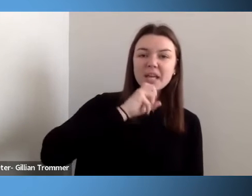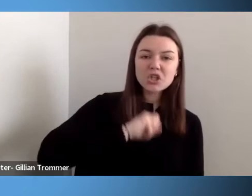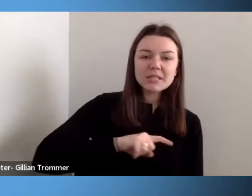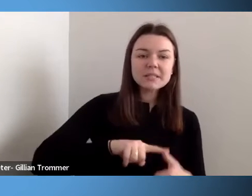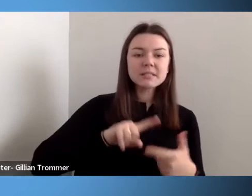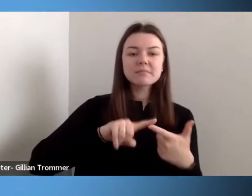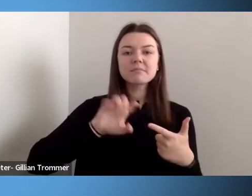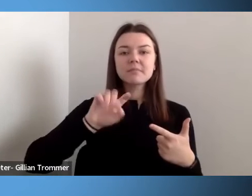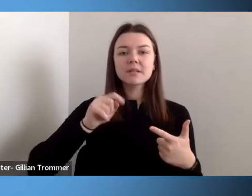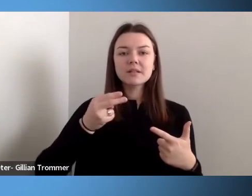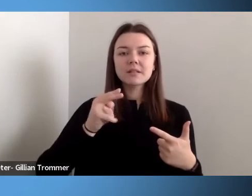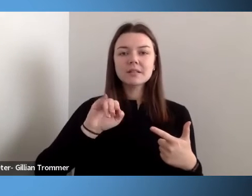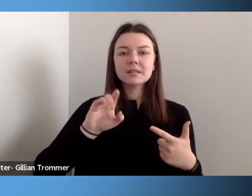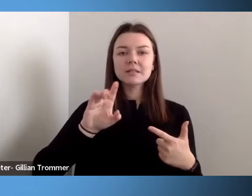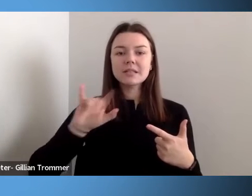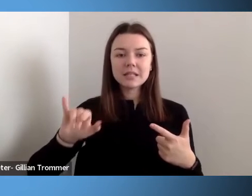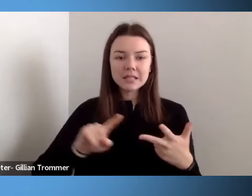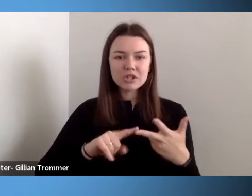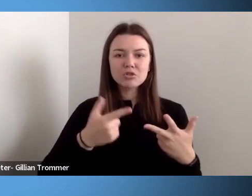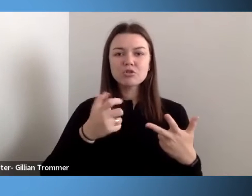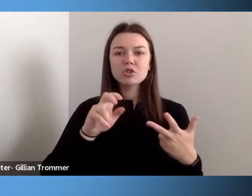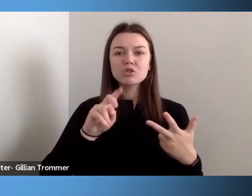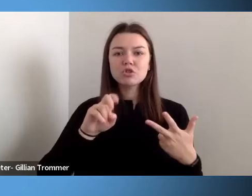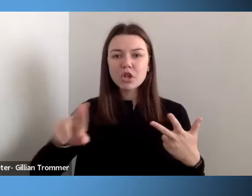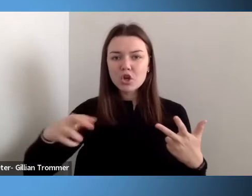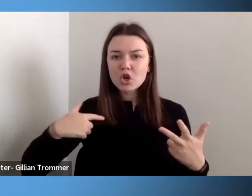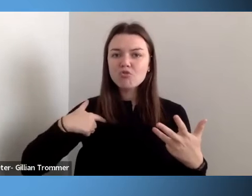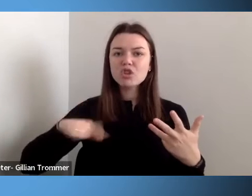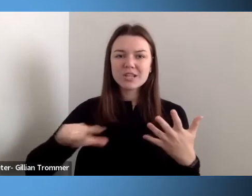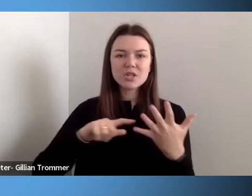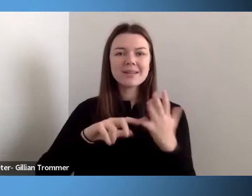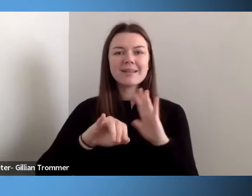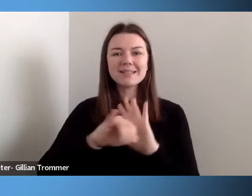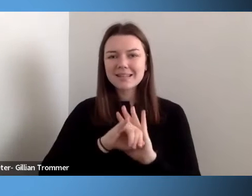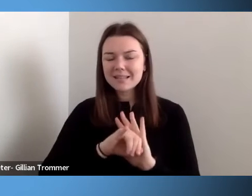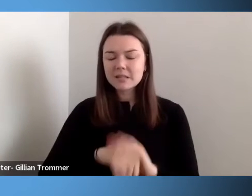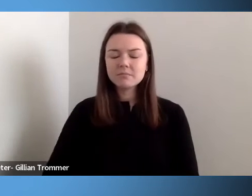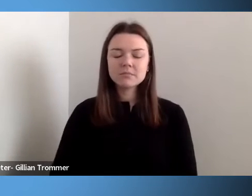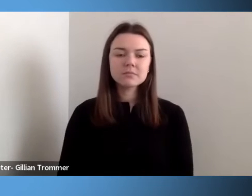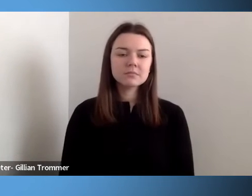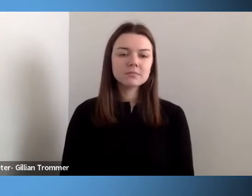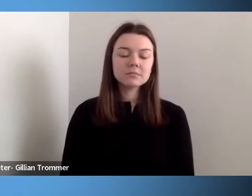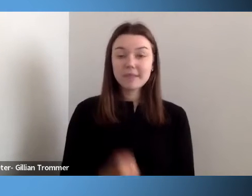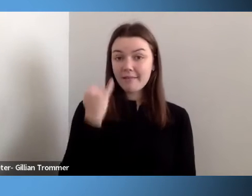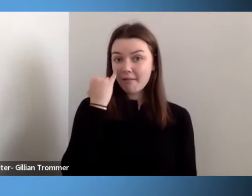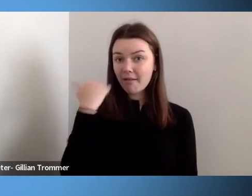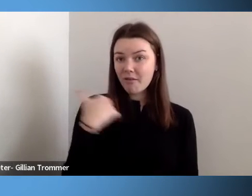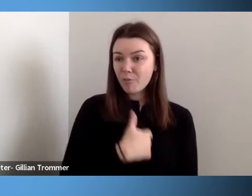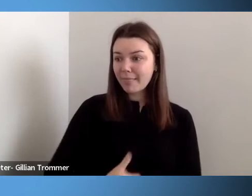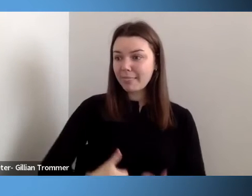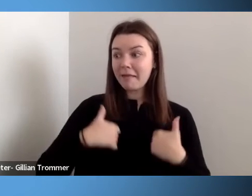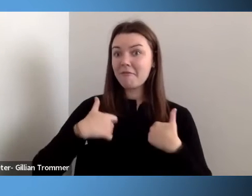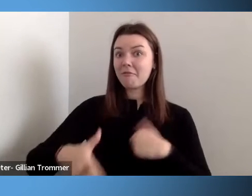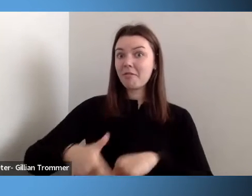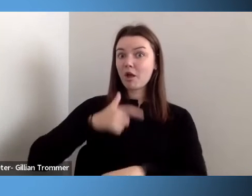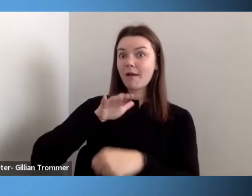religions, and identities. If we live long enough, we will all encounter some type of